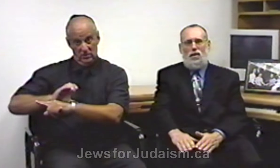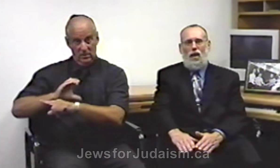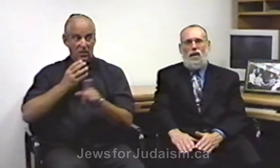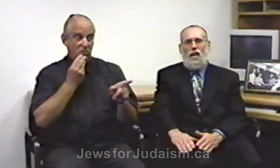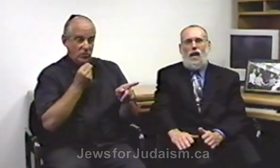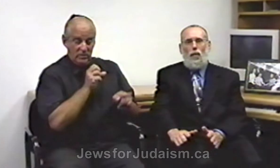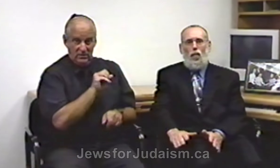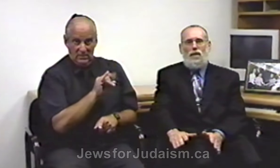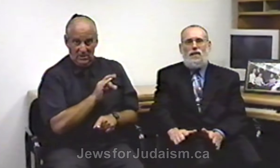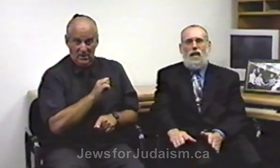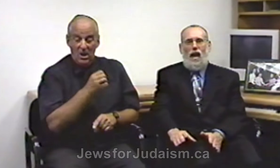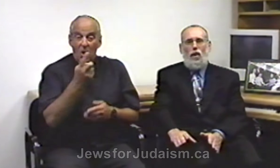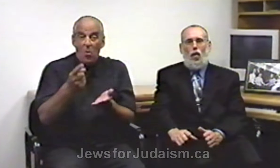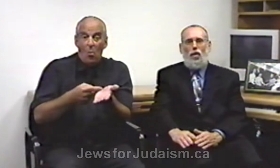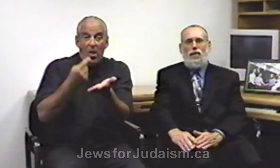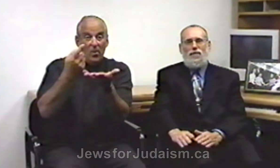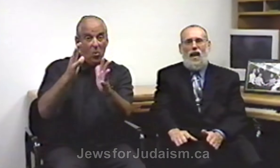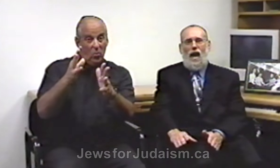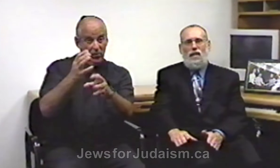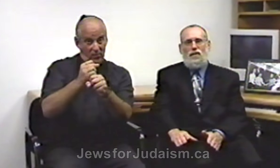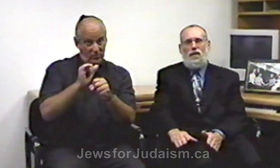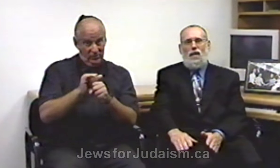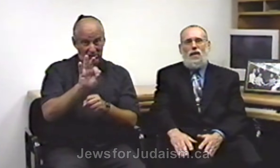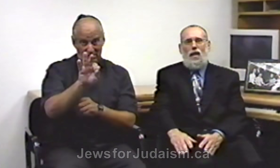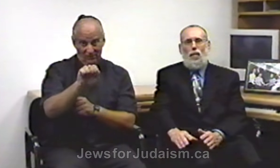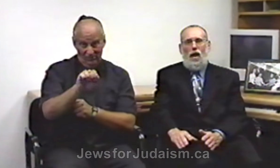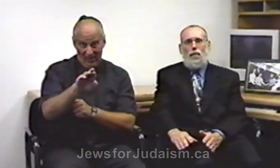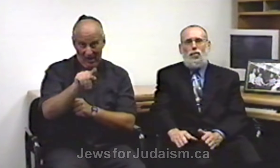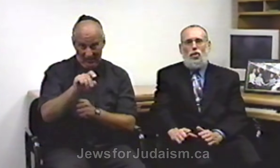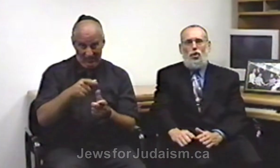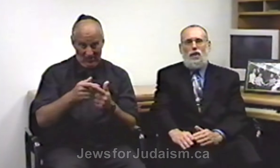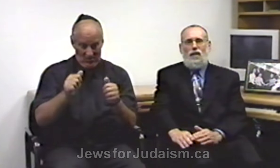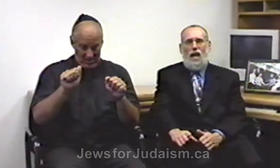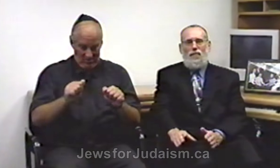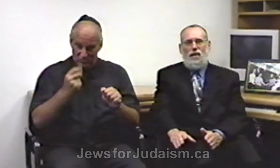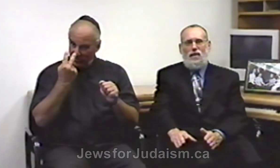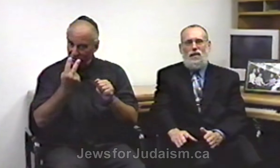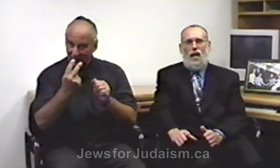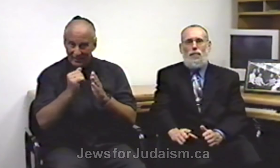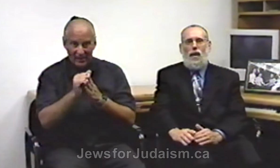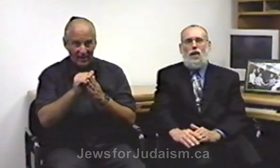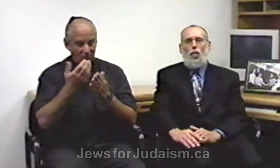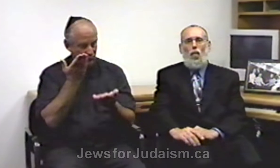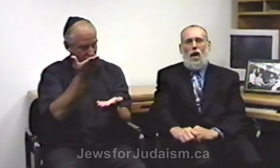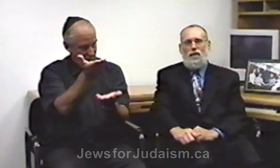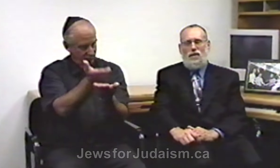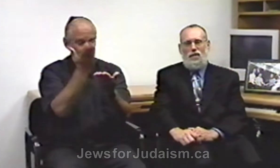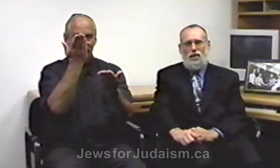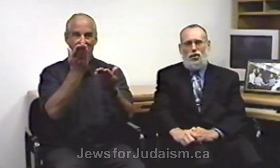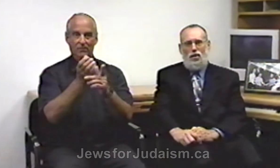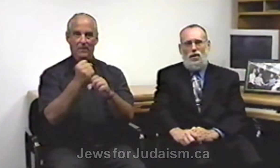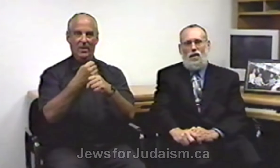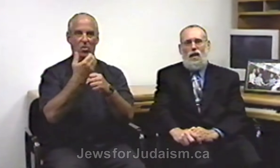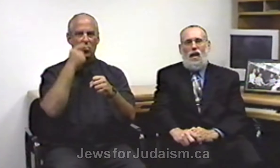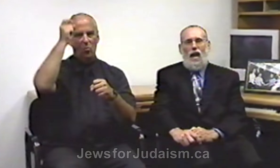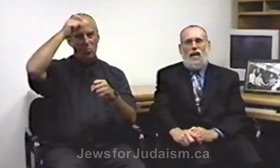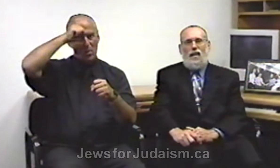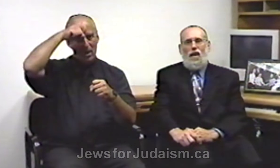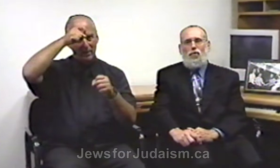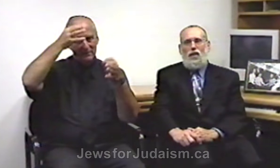side and once they had all the facts they were able to look at the evidence and make a wise decision and in every